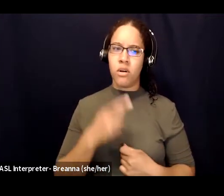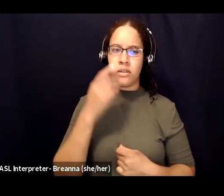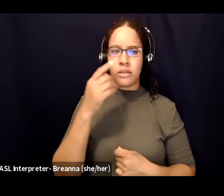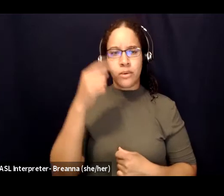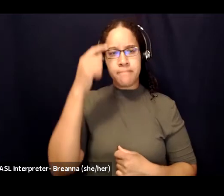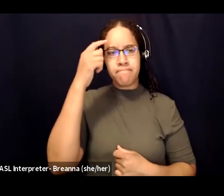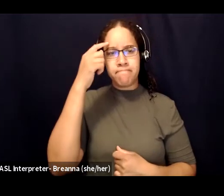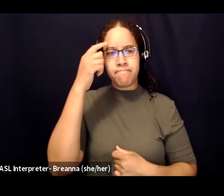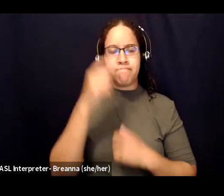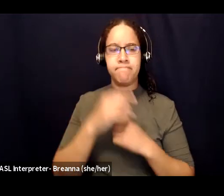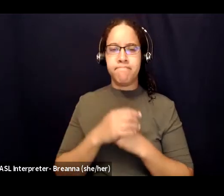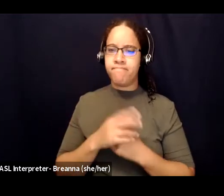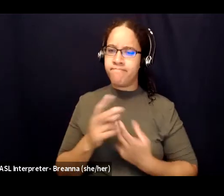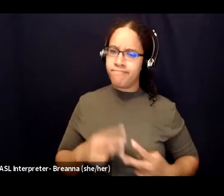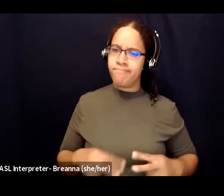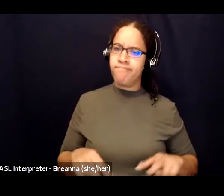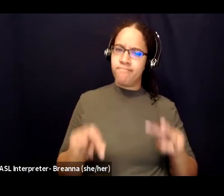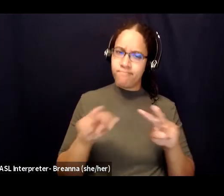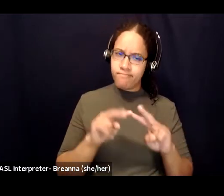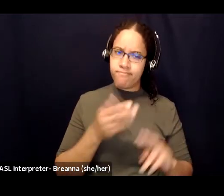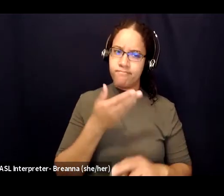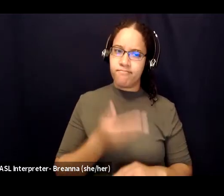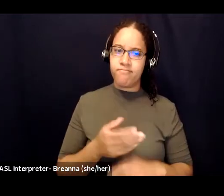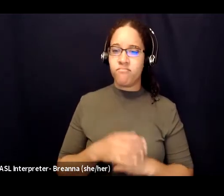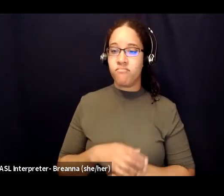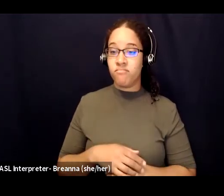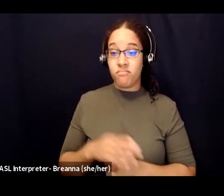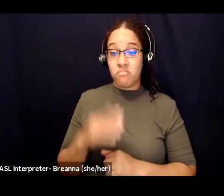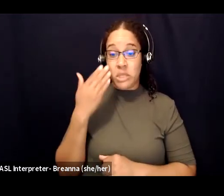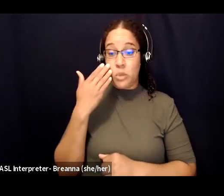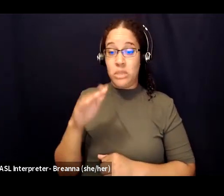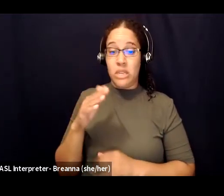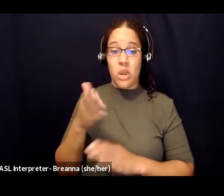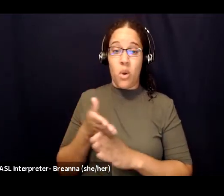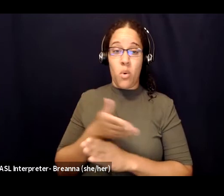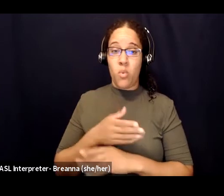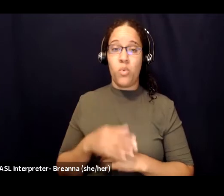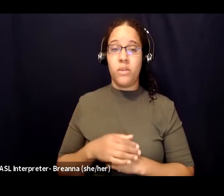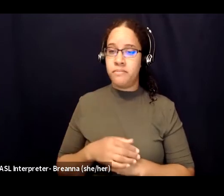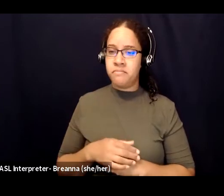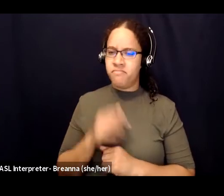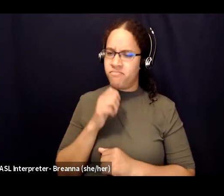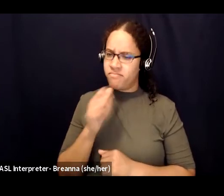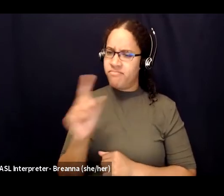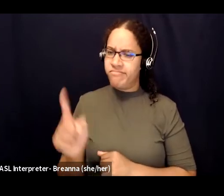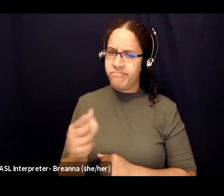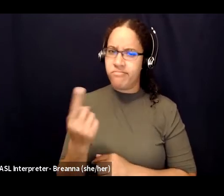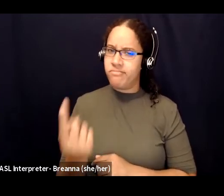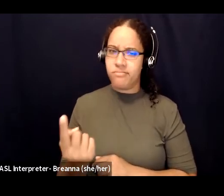you didn't know better you are not alone you are so brave to share your story i'm sorry